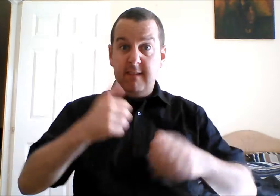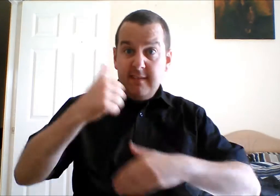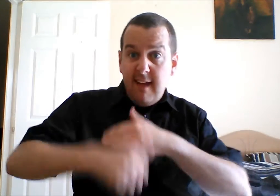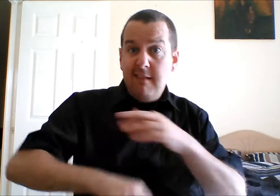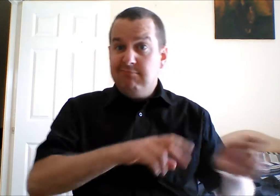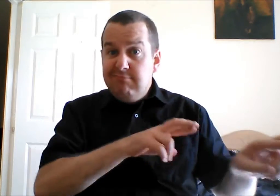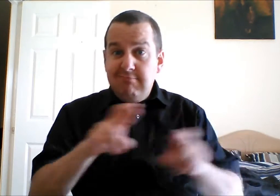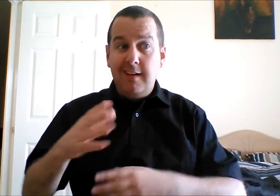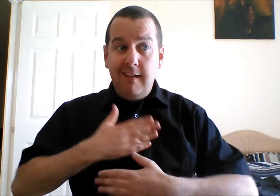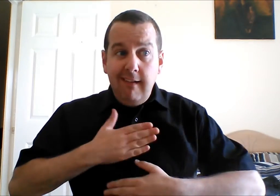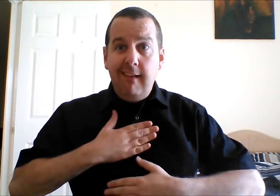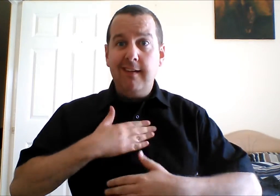every week?